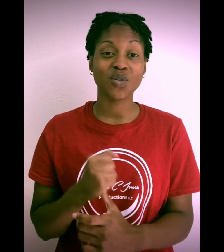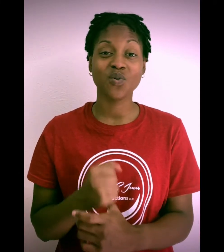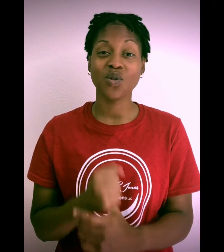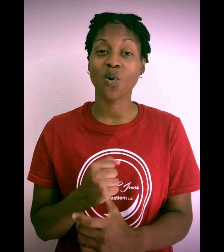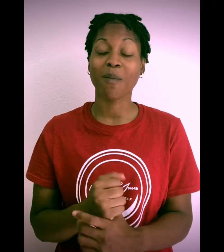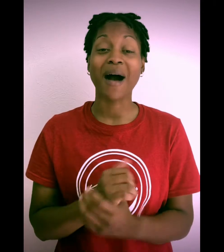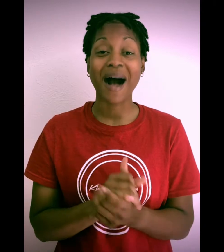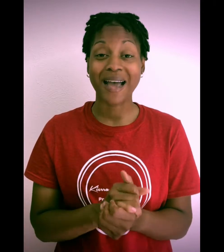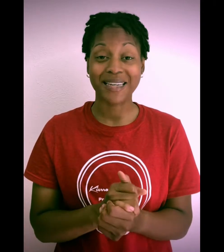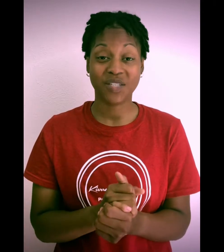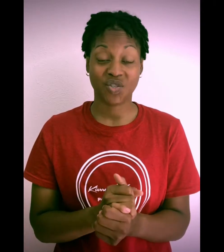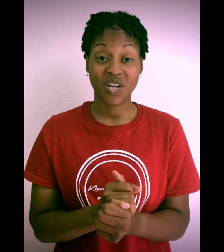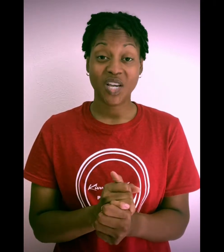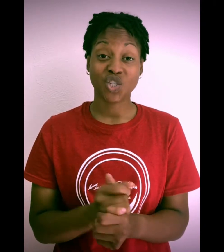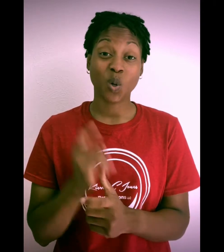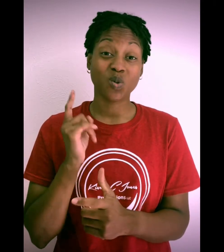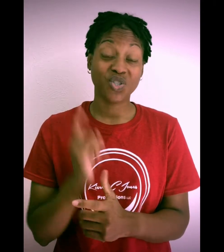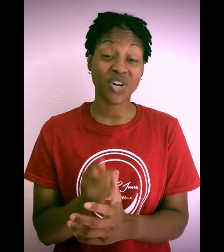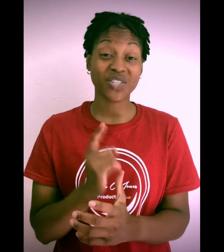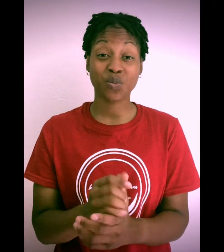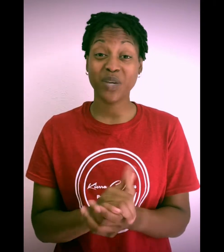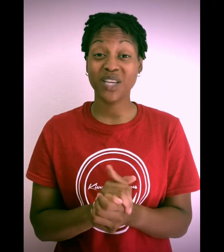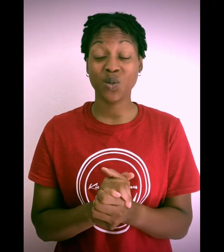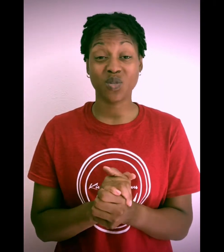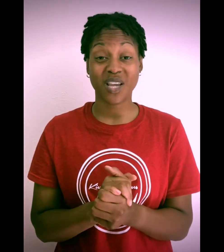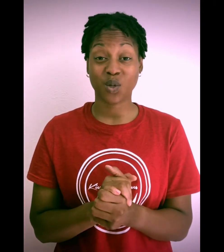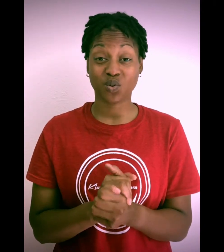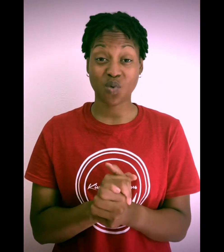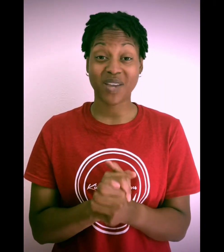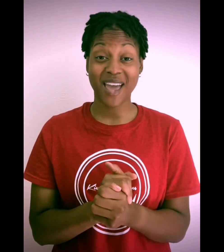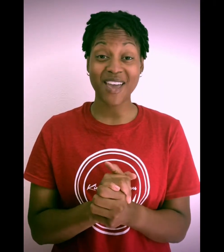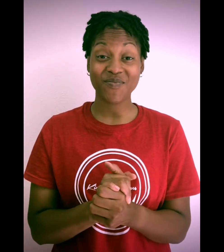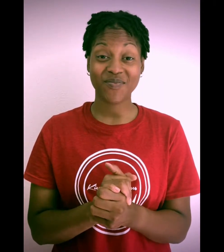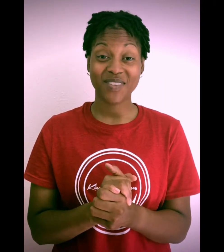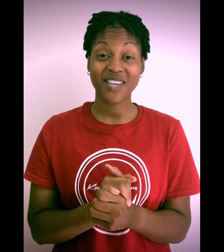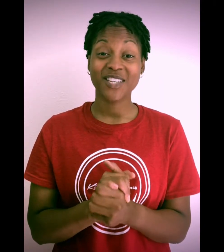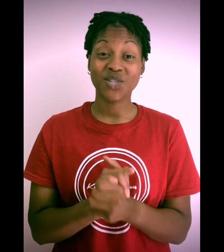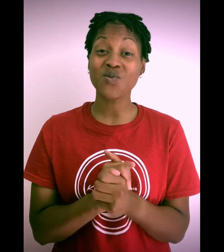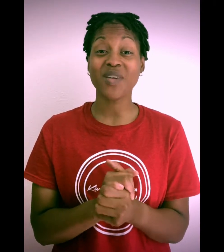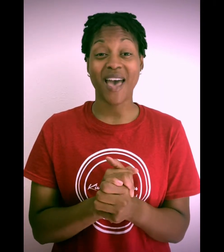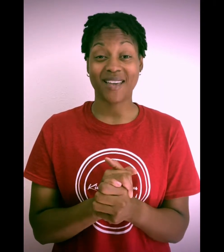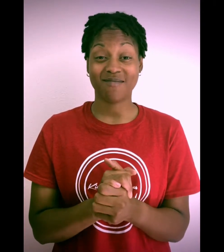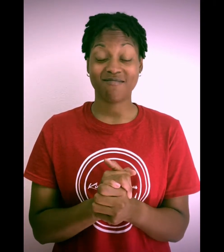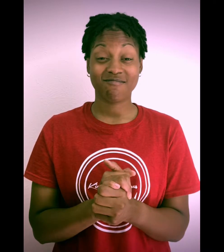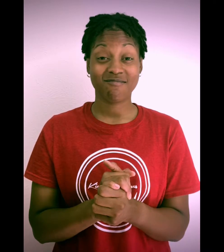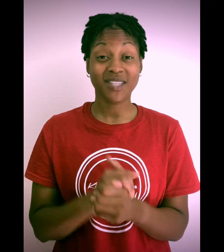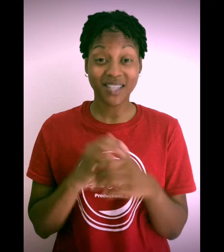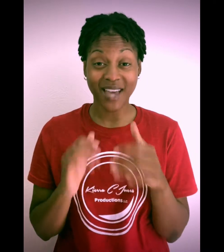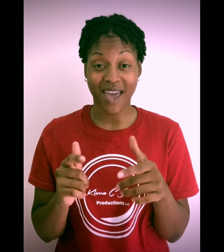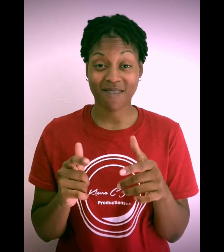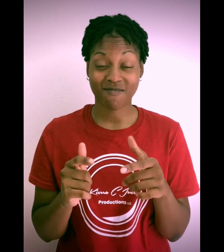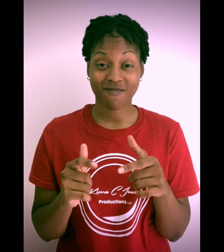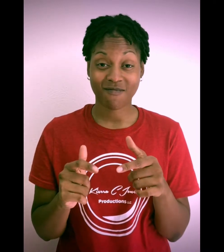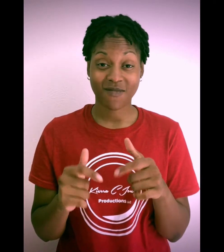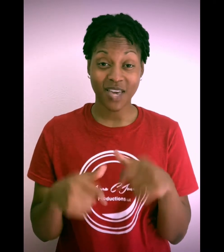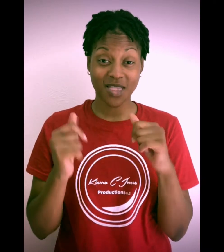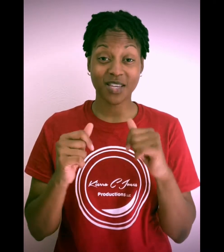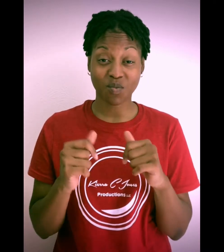your minds. So just be you, singles, okay? Do that today. In this